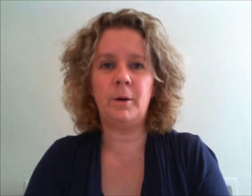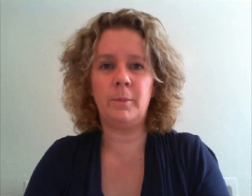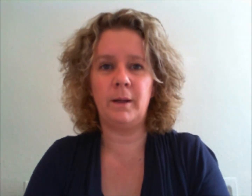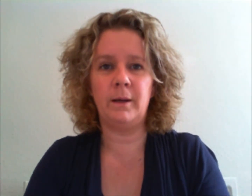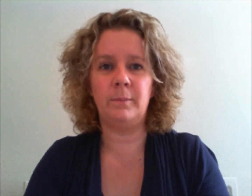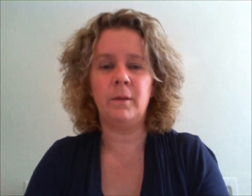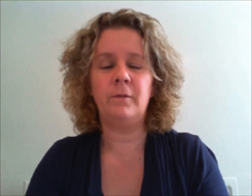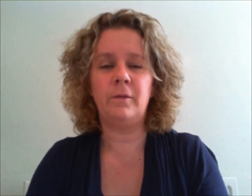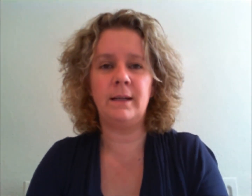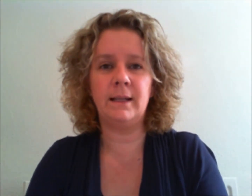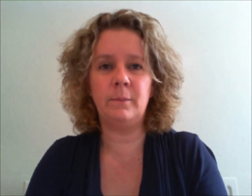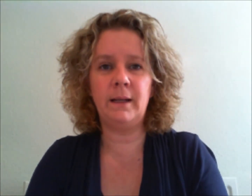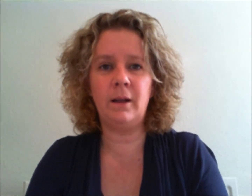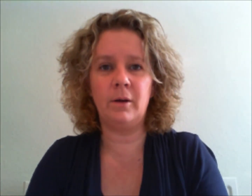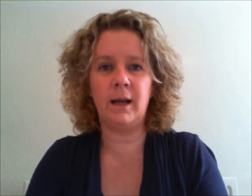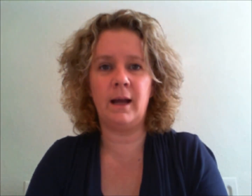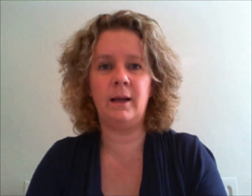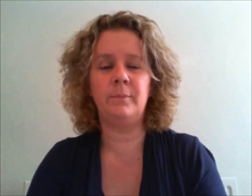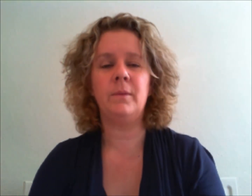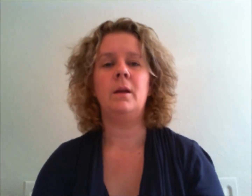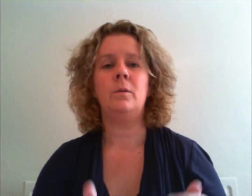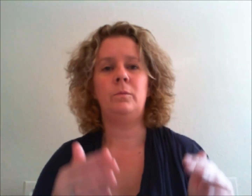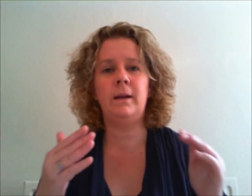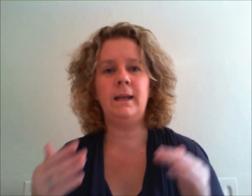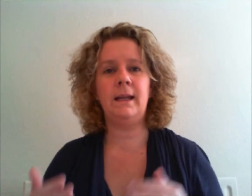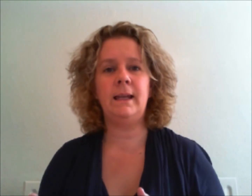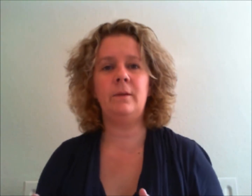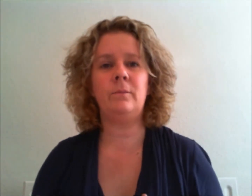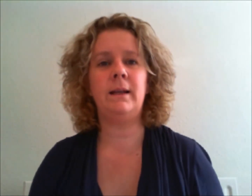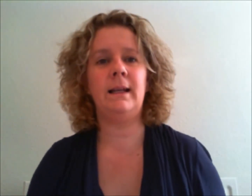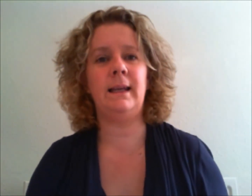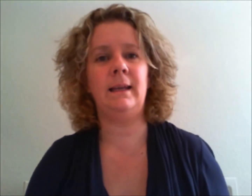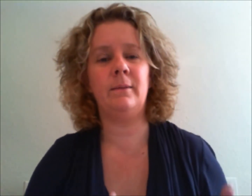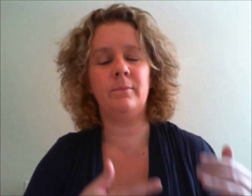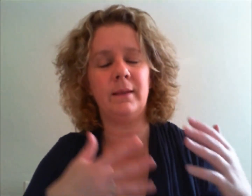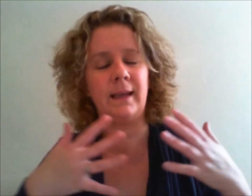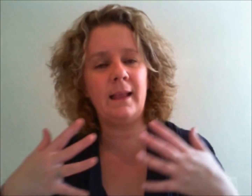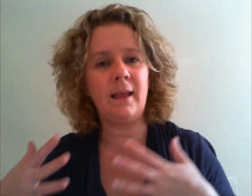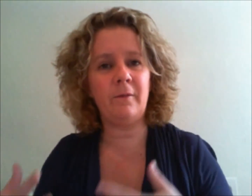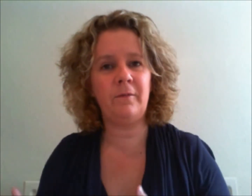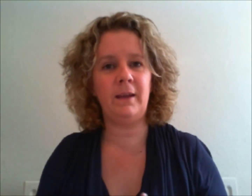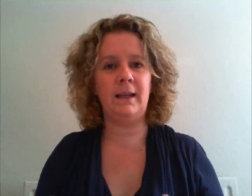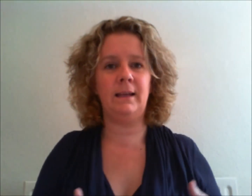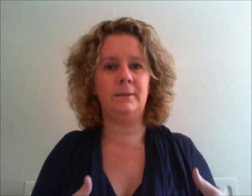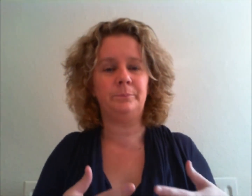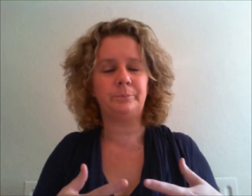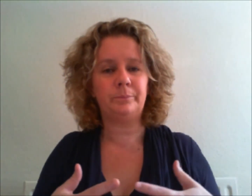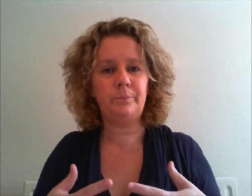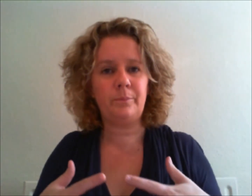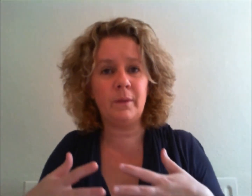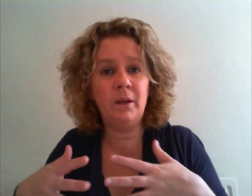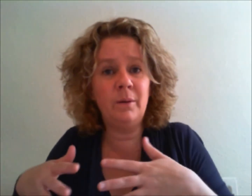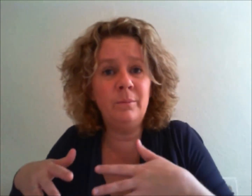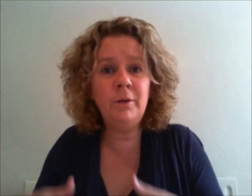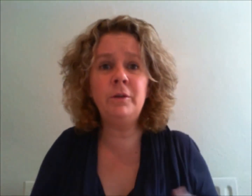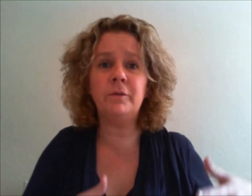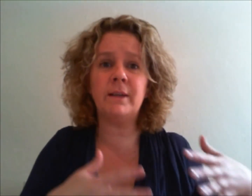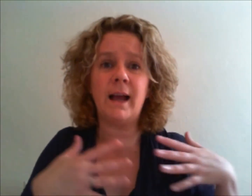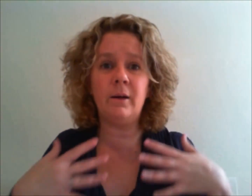problem for a little bit longer really really get that feeling moved out